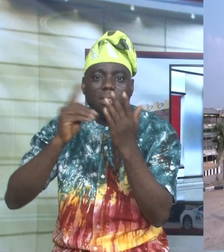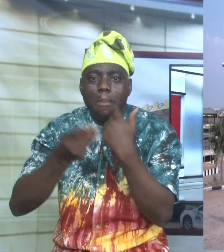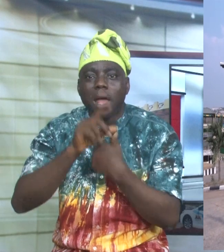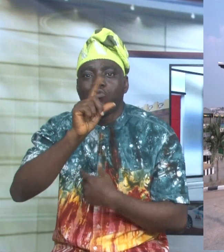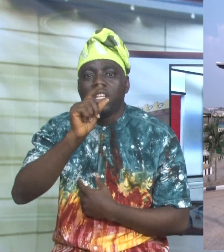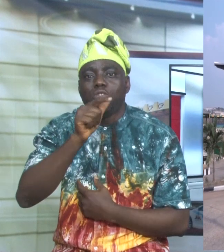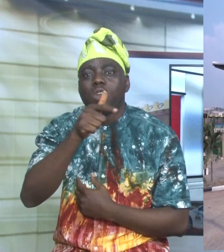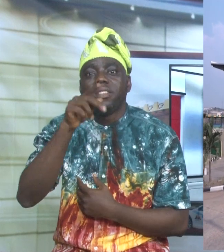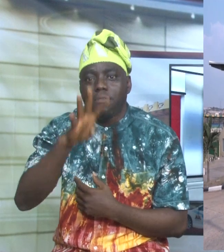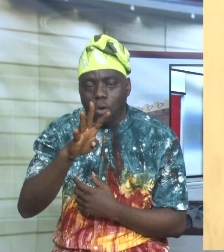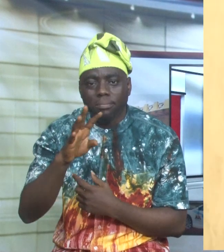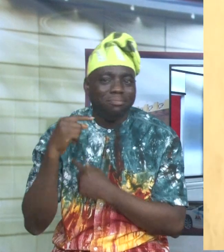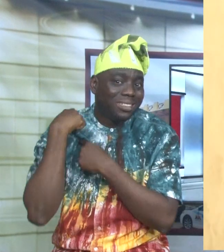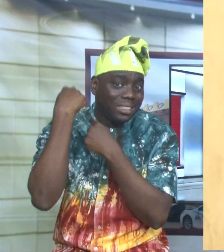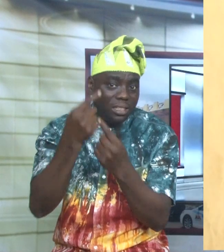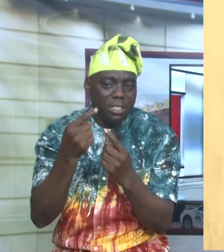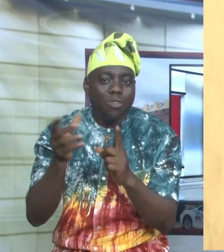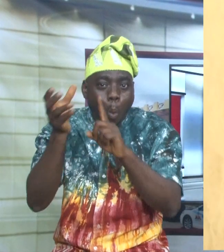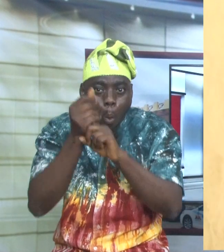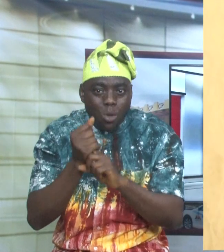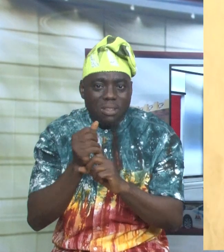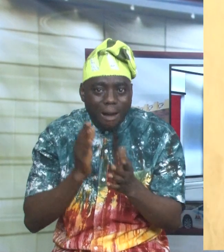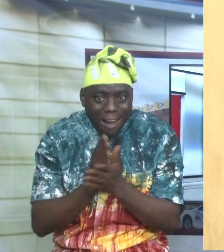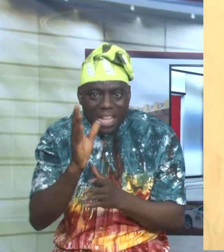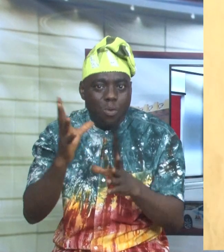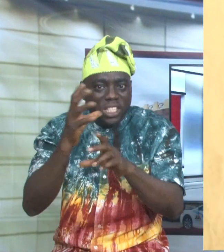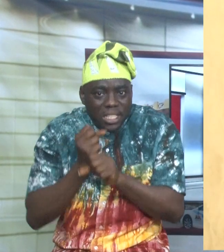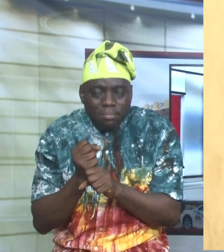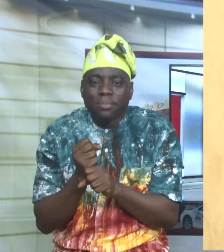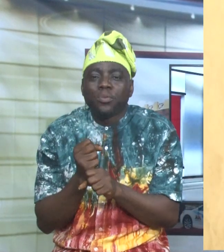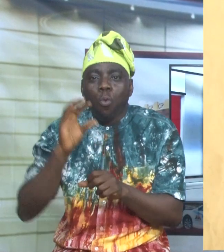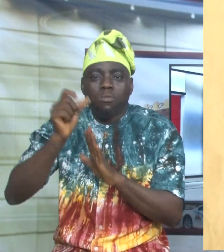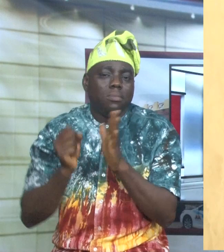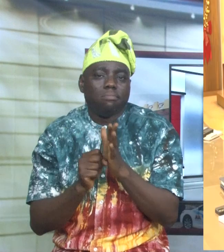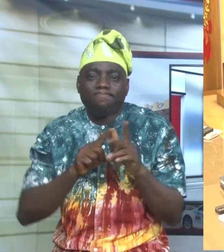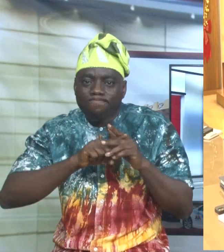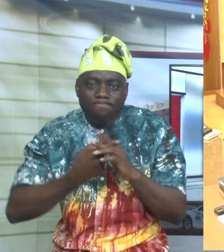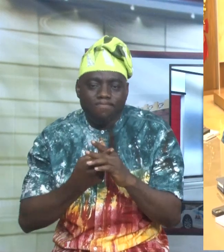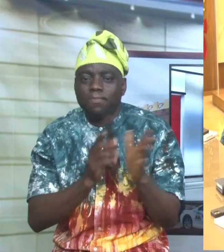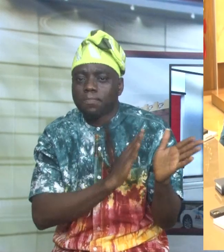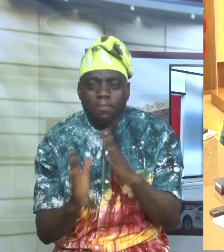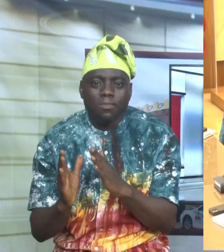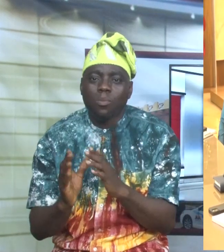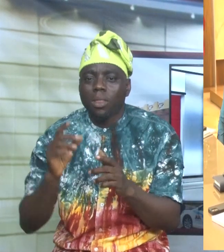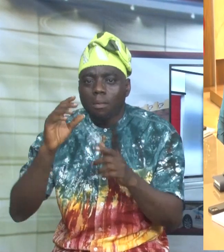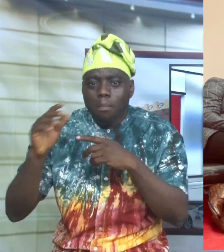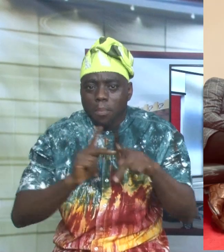Since the hosting right was secured, Ogun State government set the ball rolling by putting machinery in motion to